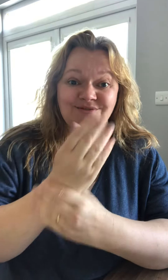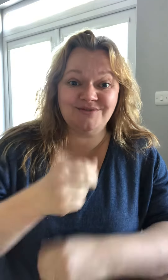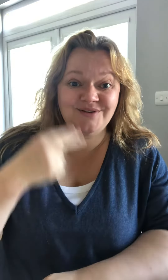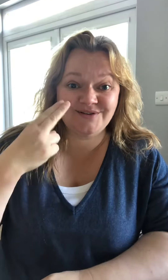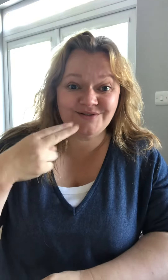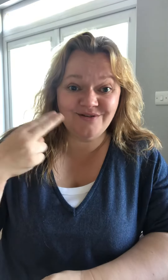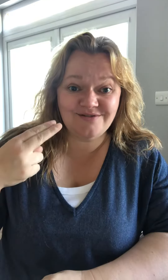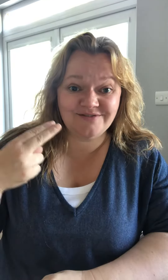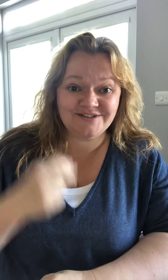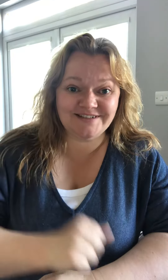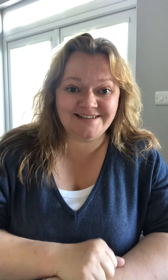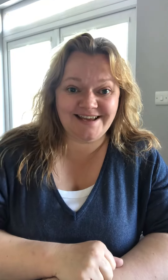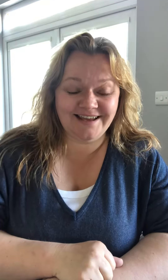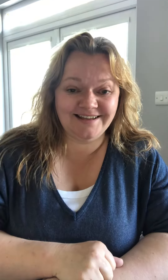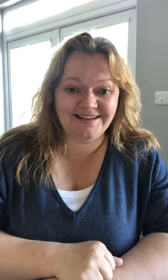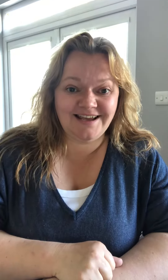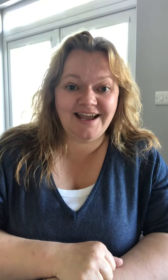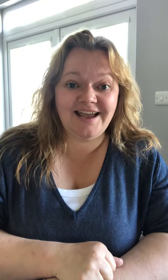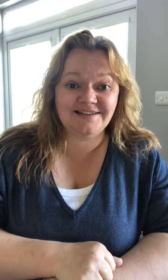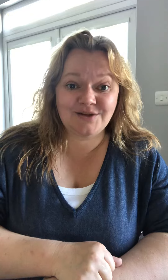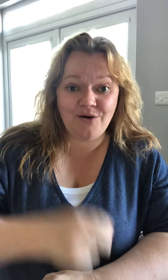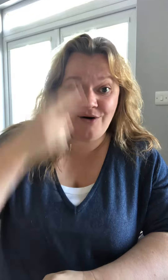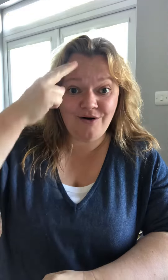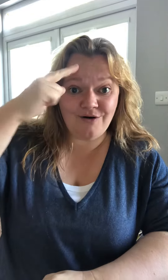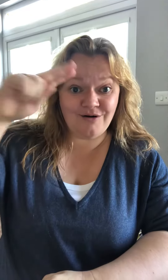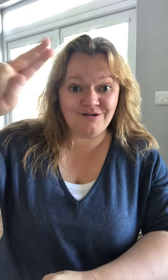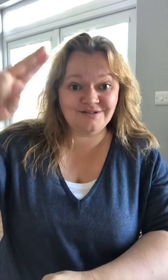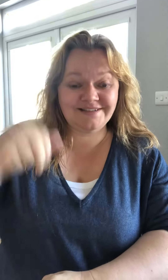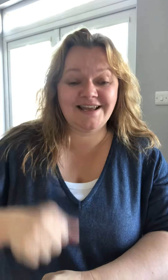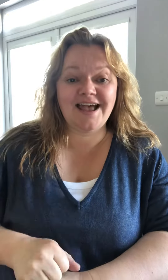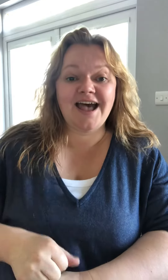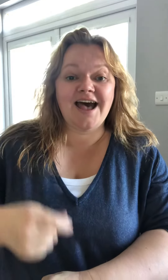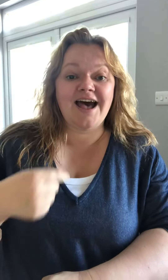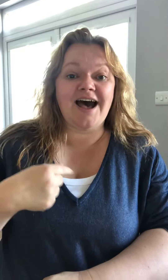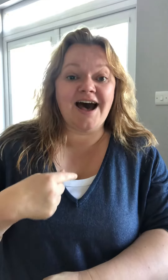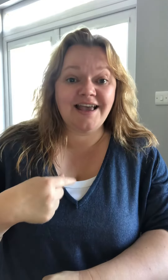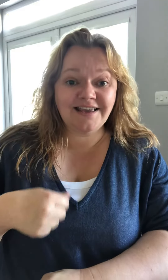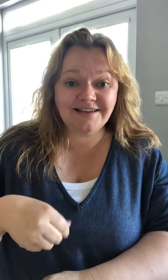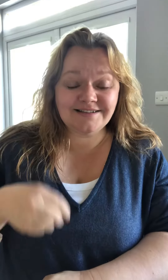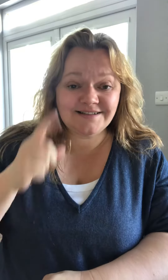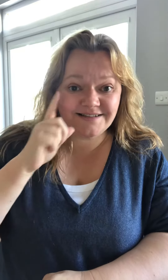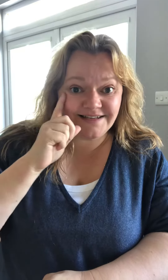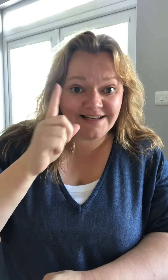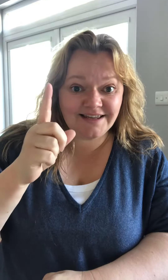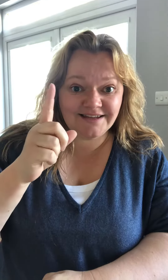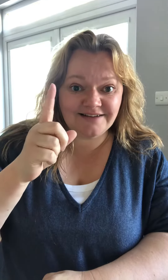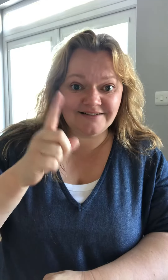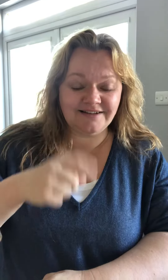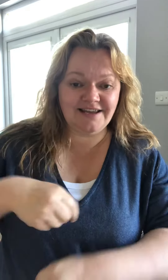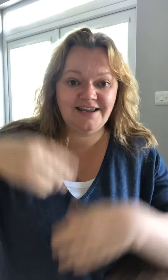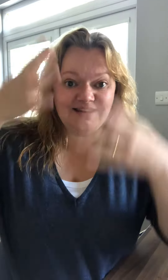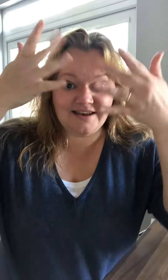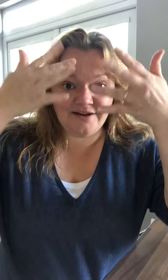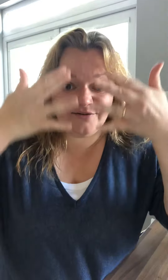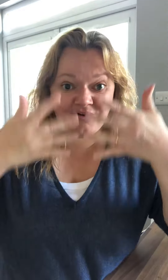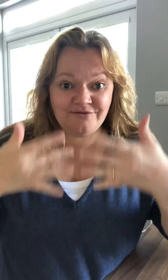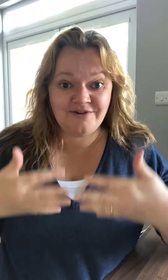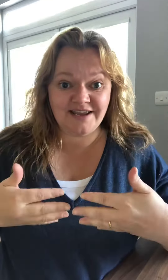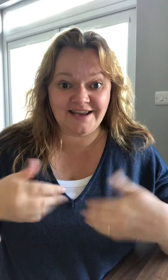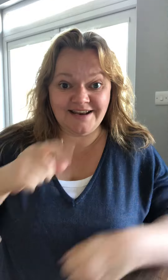song for today. It's called I Can See Clearly Now The Rain